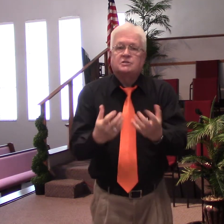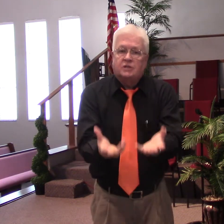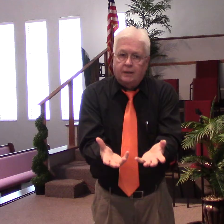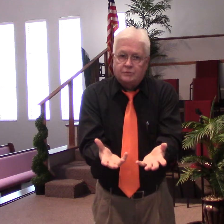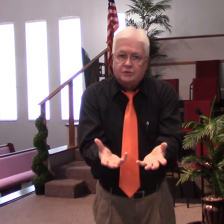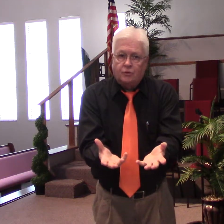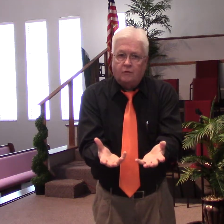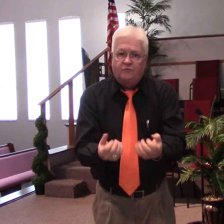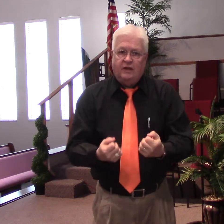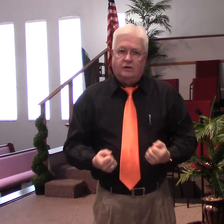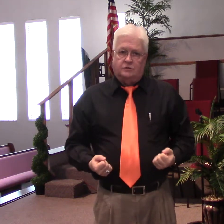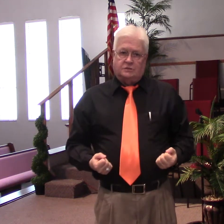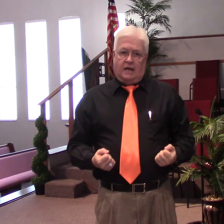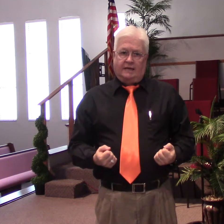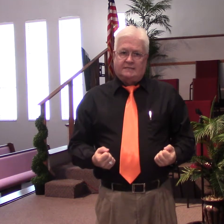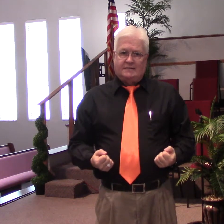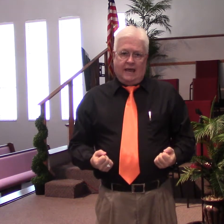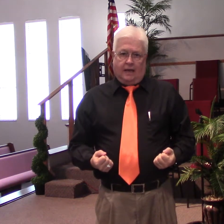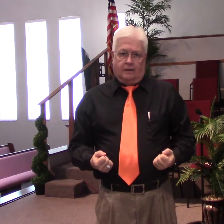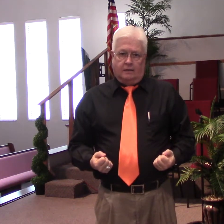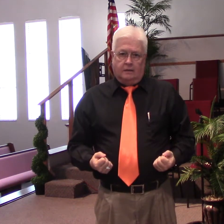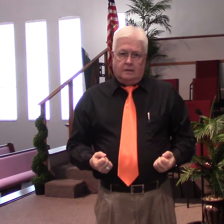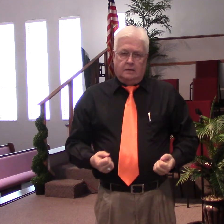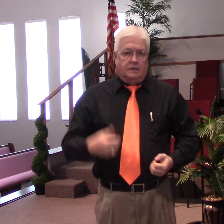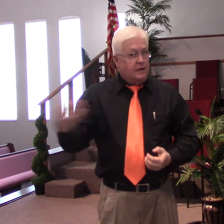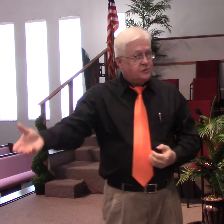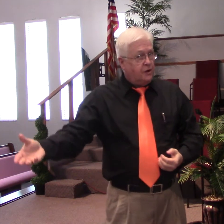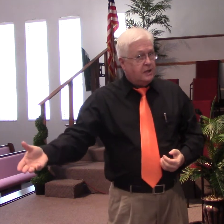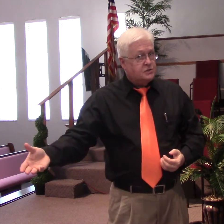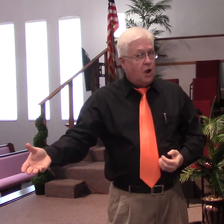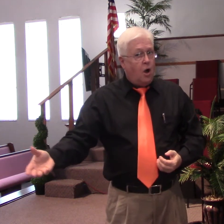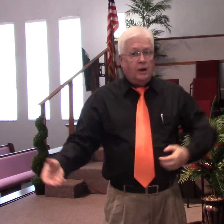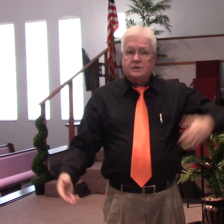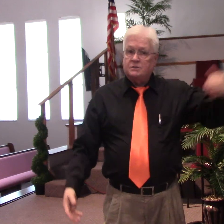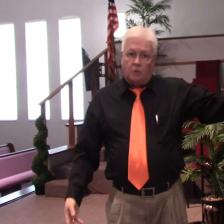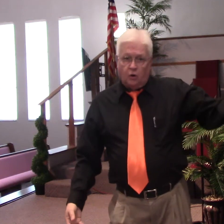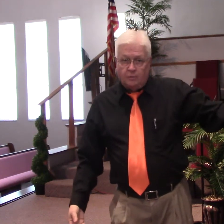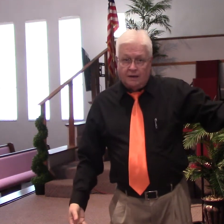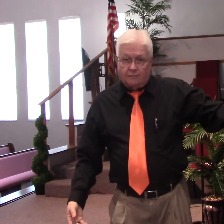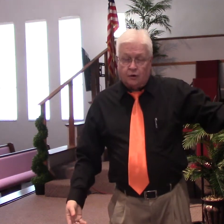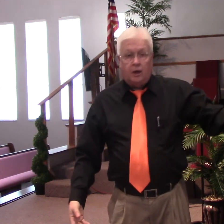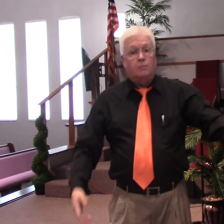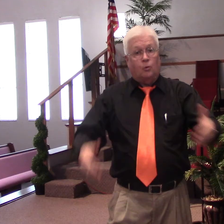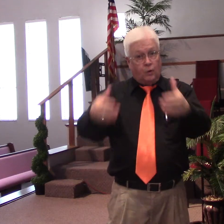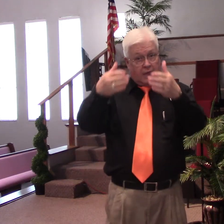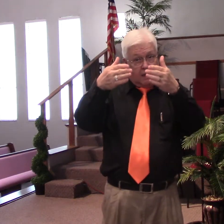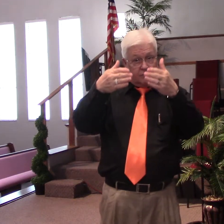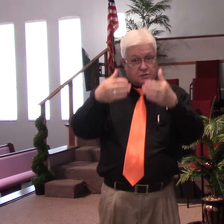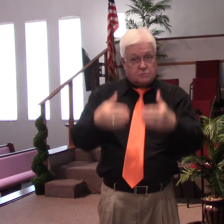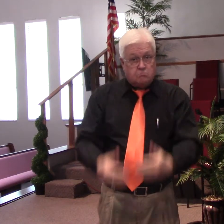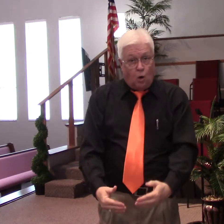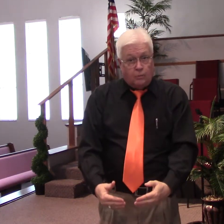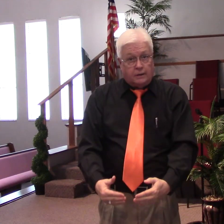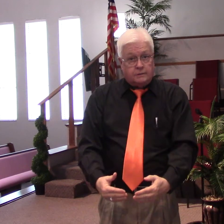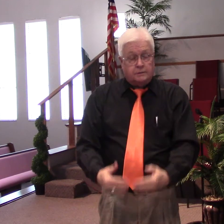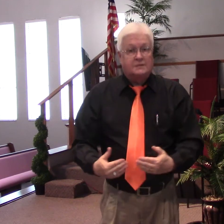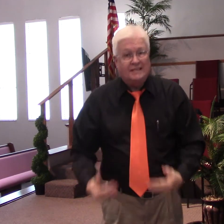slips through our fingers like sand. Yesterday is gone and tomorrow may never come, but we have this moment today.